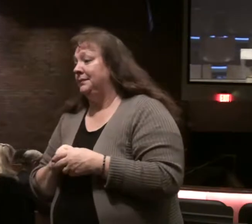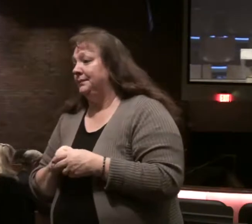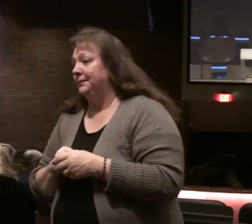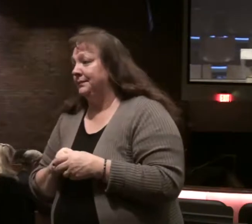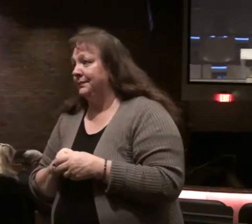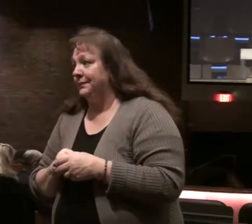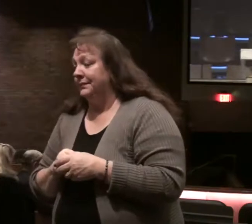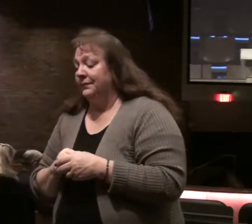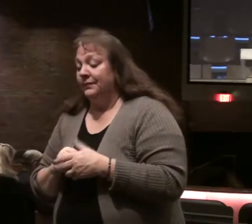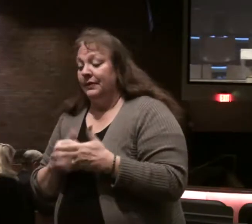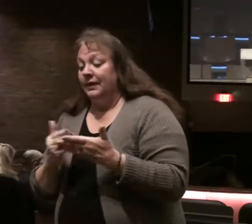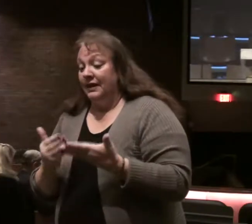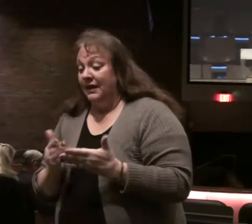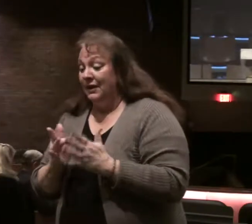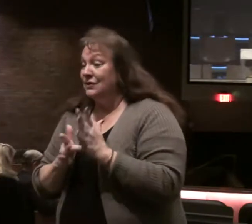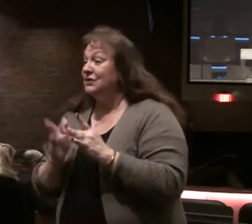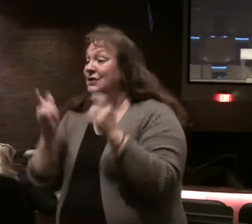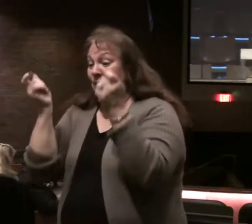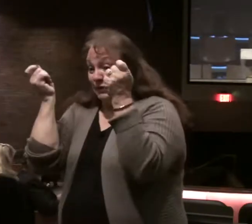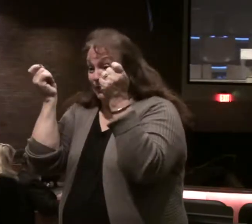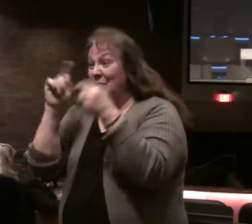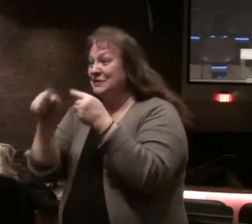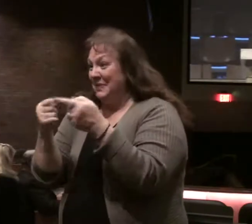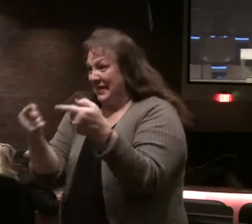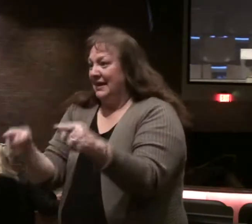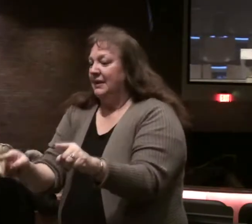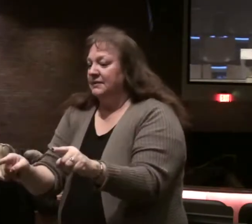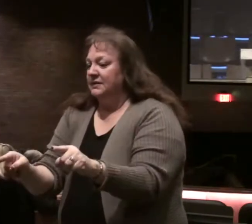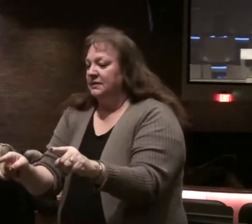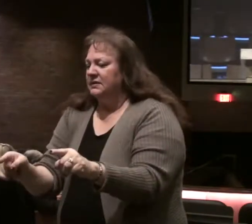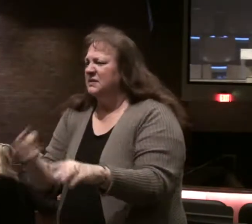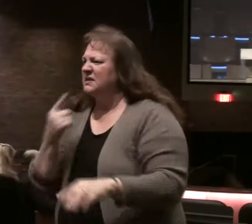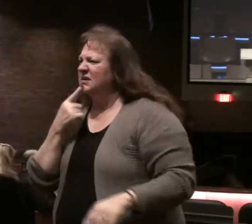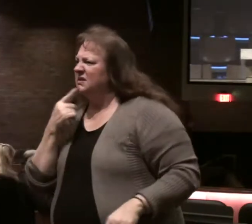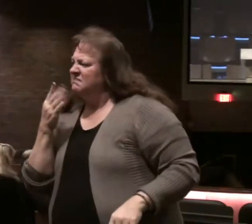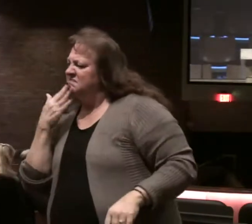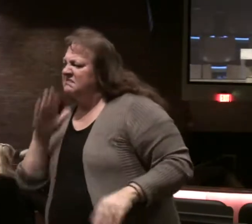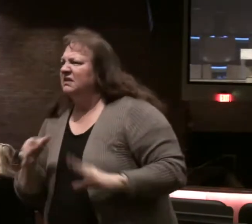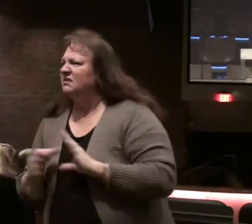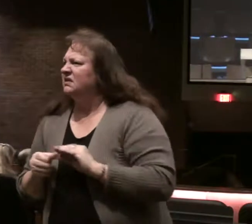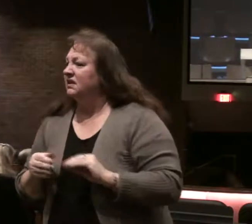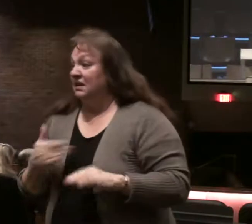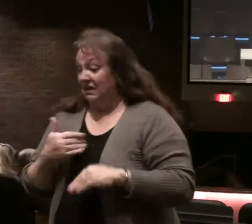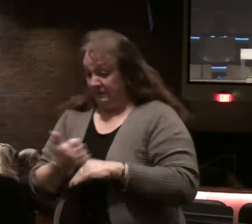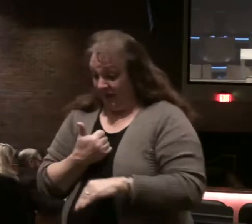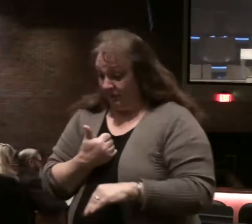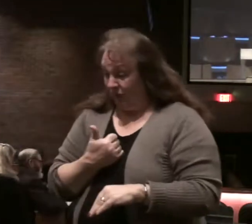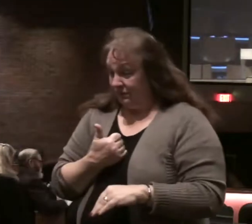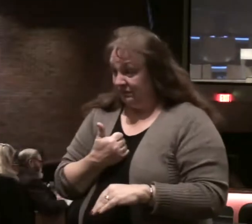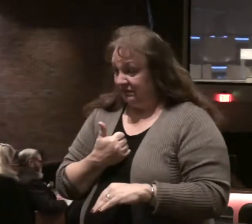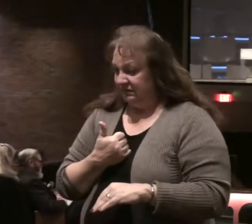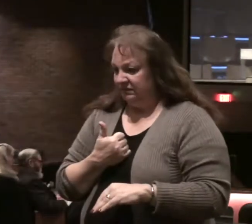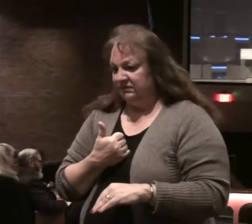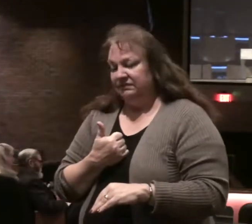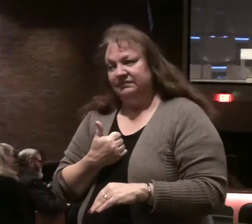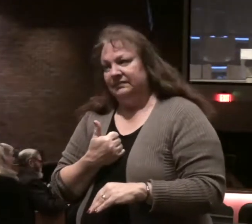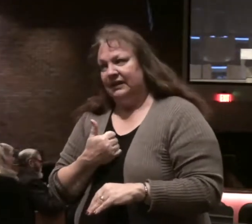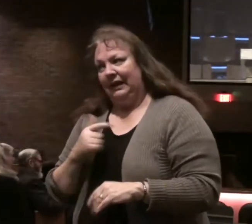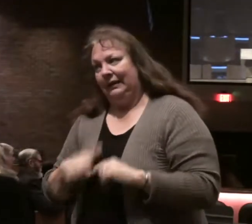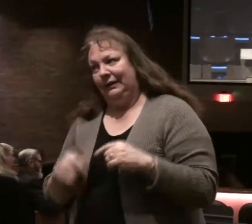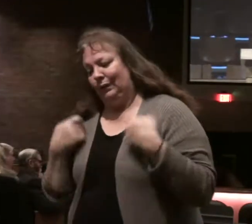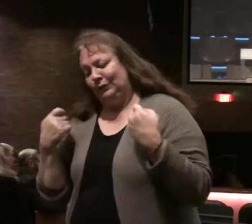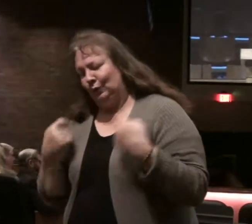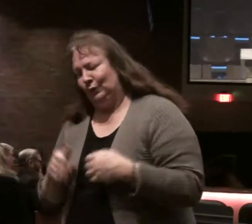And here Christ in fact says rejoice when that happens. Now if someone says something evil against me and it's my own fault it's not a reason to